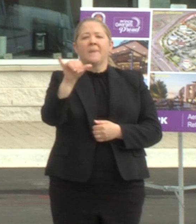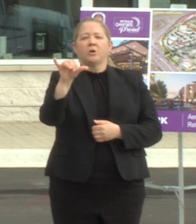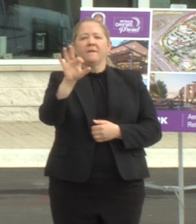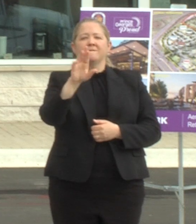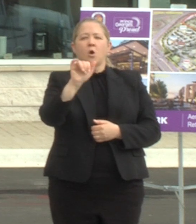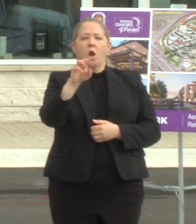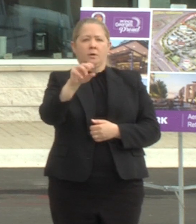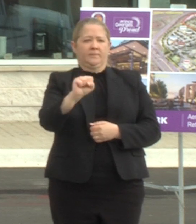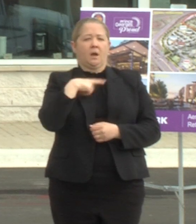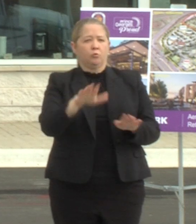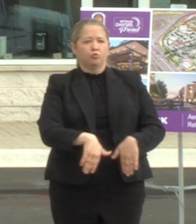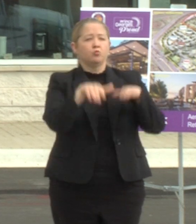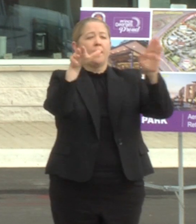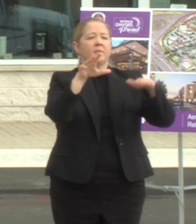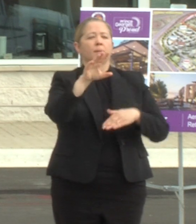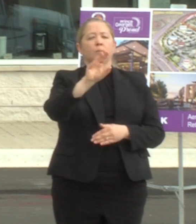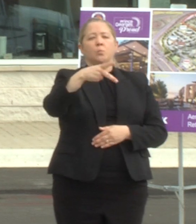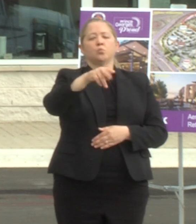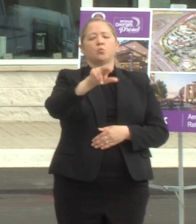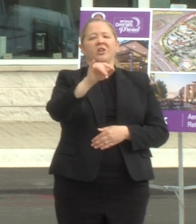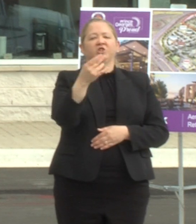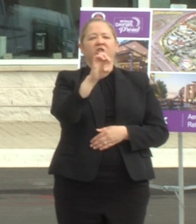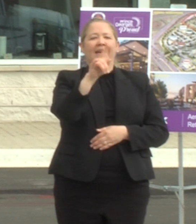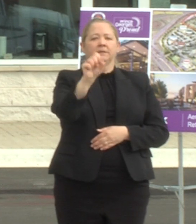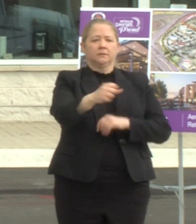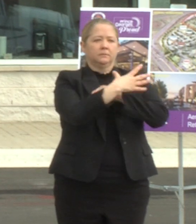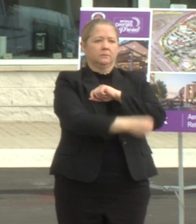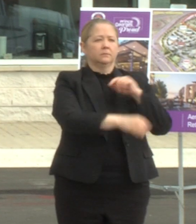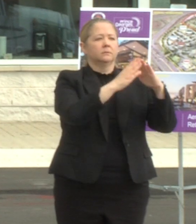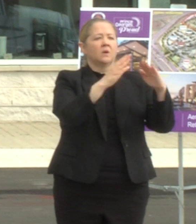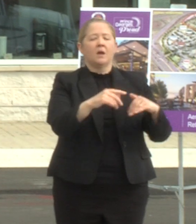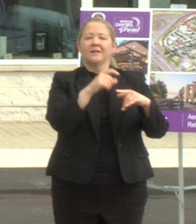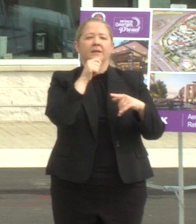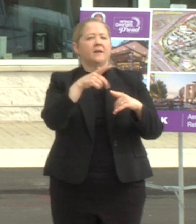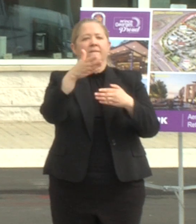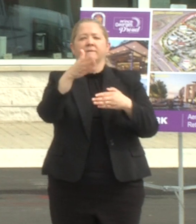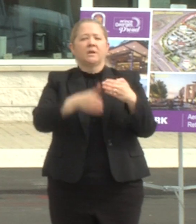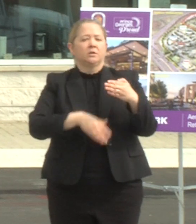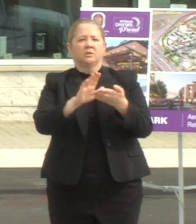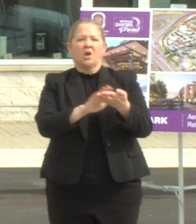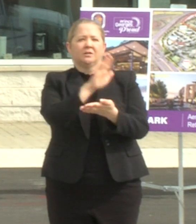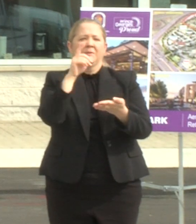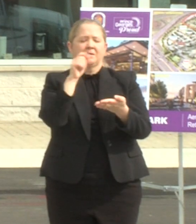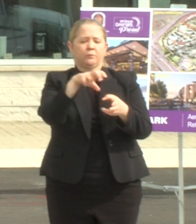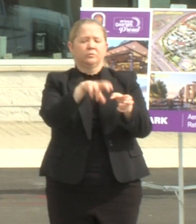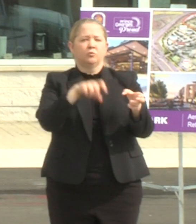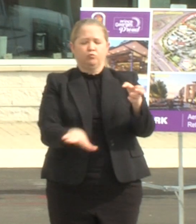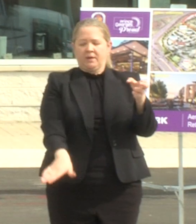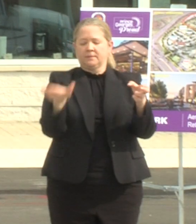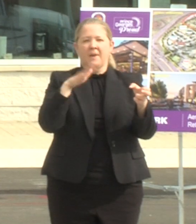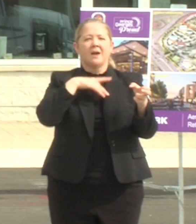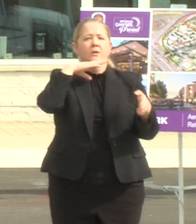projects public school education didn't finish college because i need to jump drop out to raise my daughter uh i've run an electrical contracting